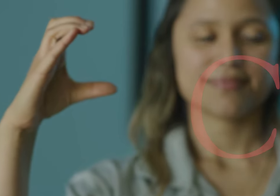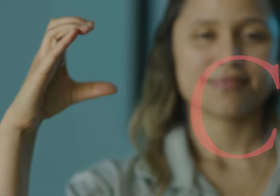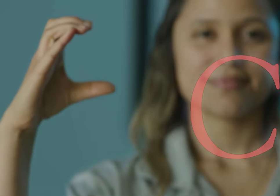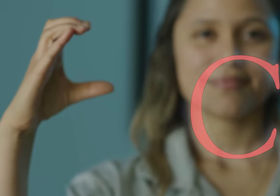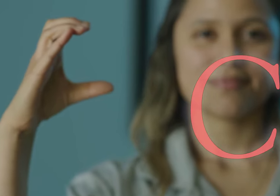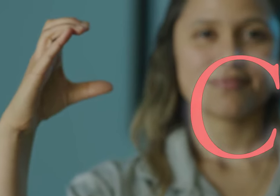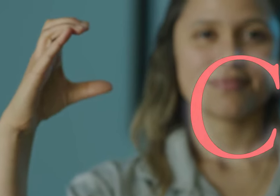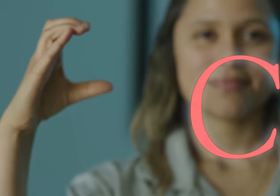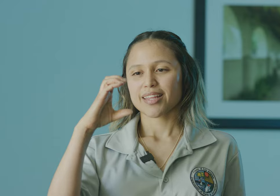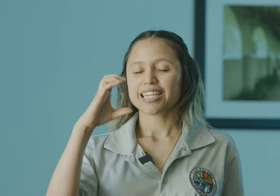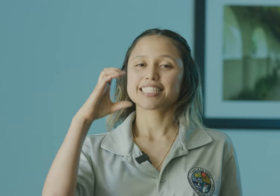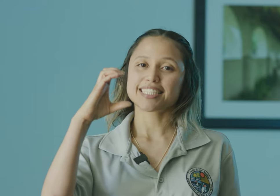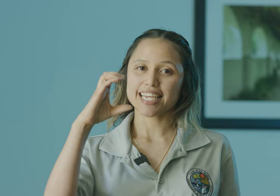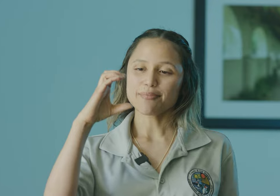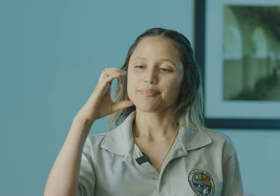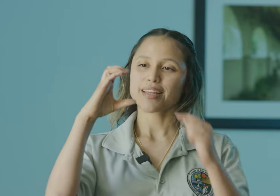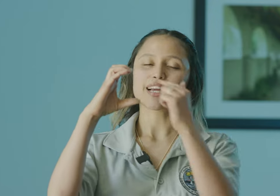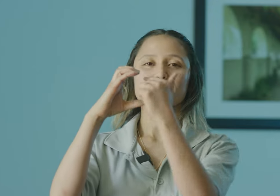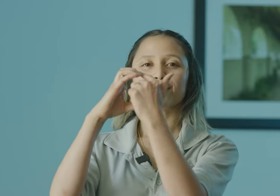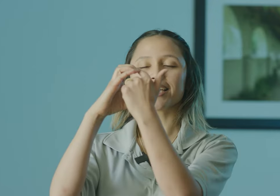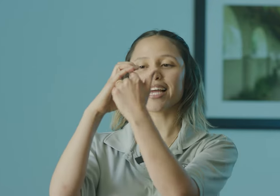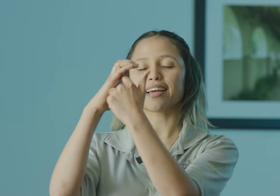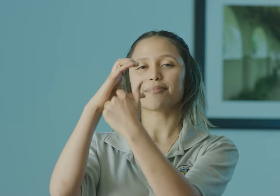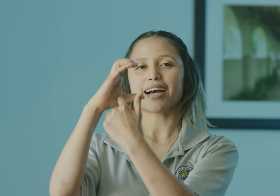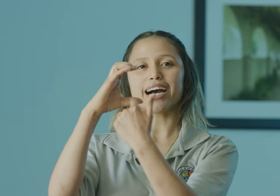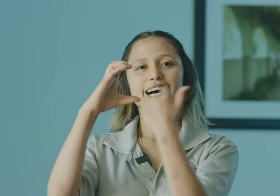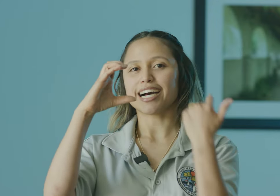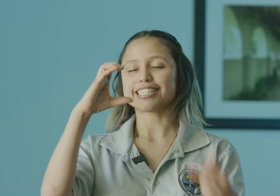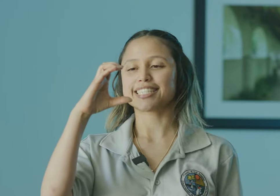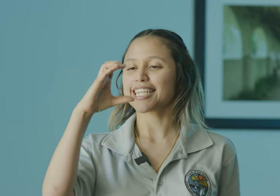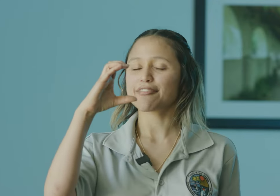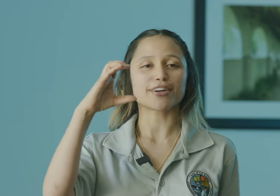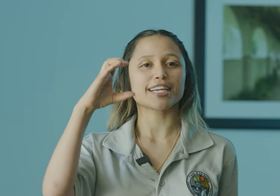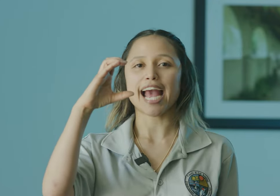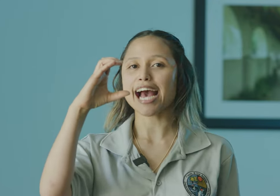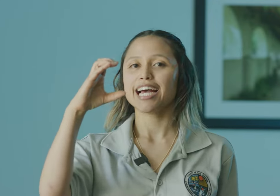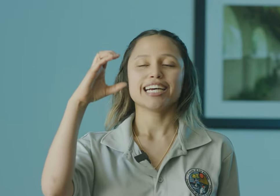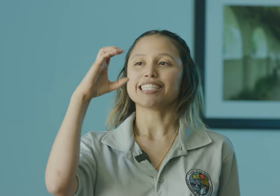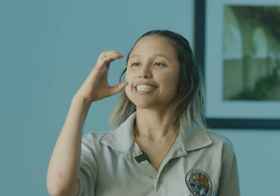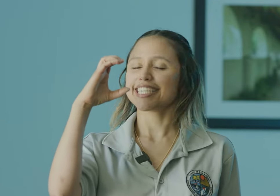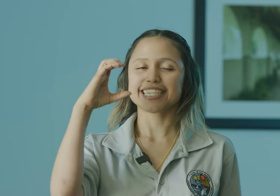C. C. You're doing a C for a cat. A C.